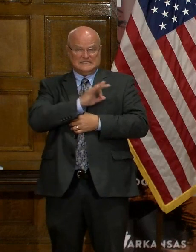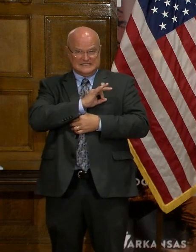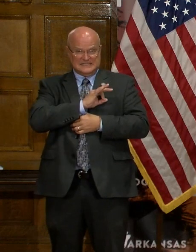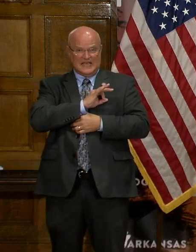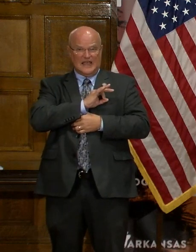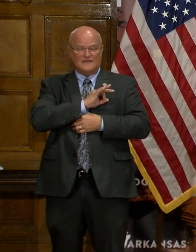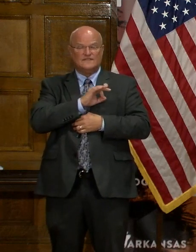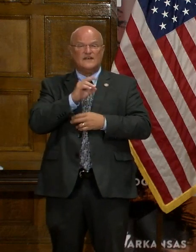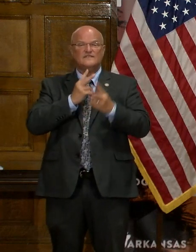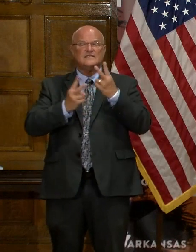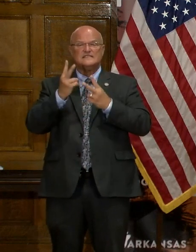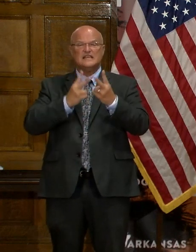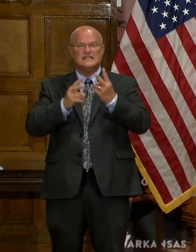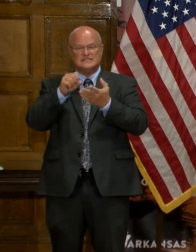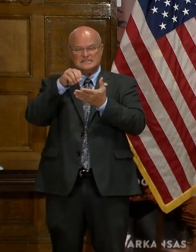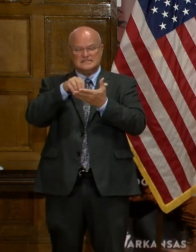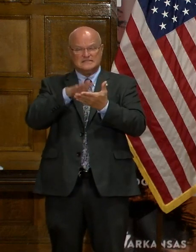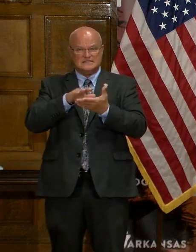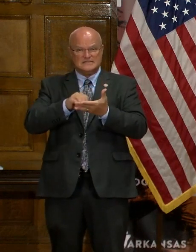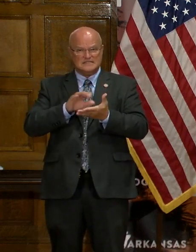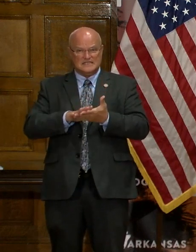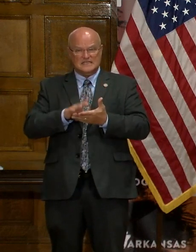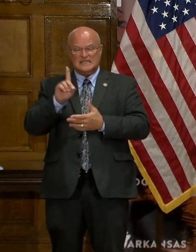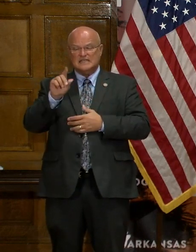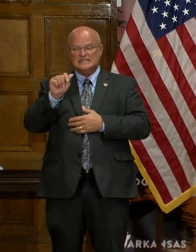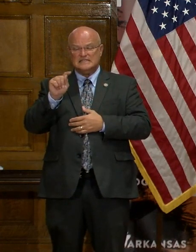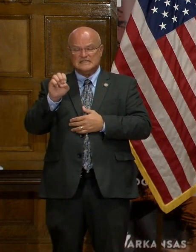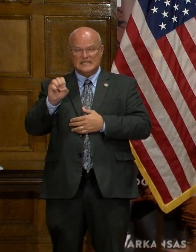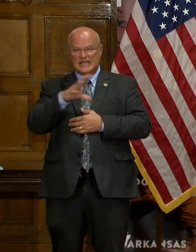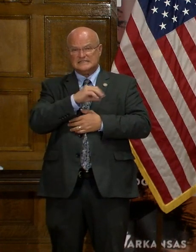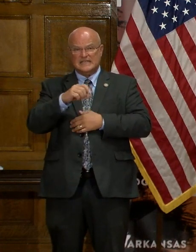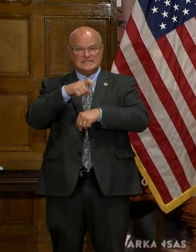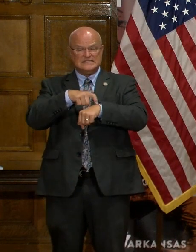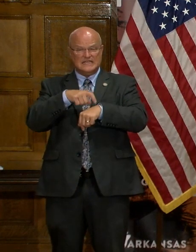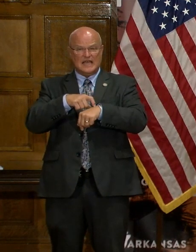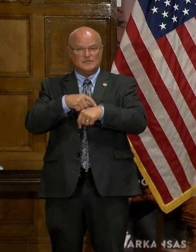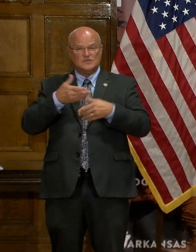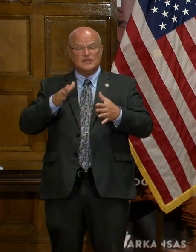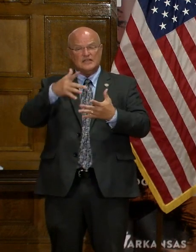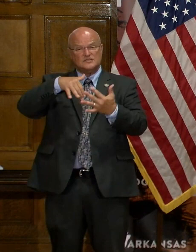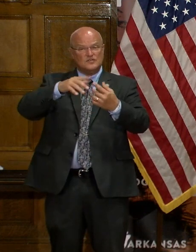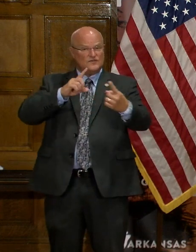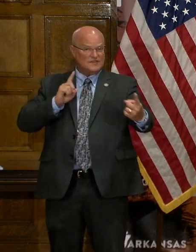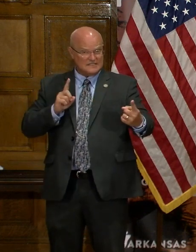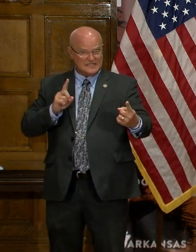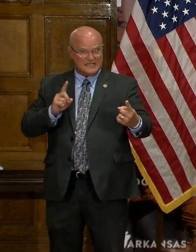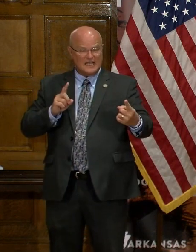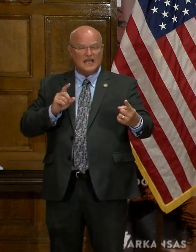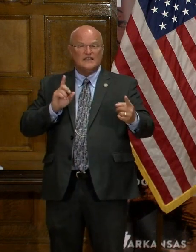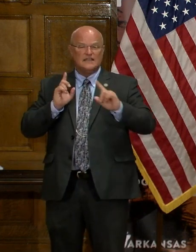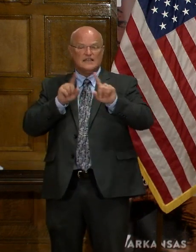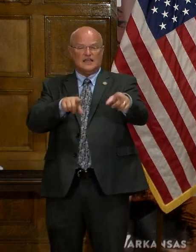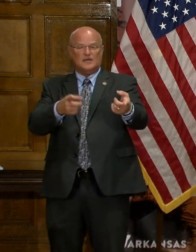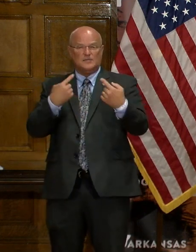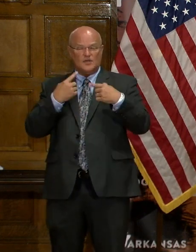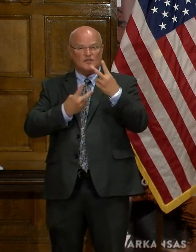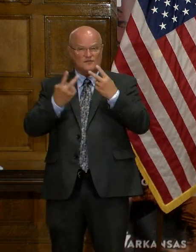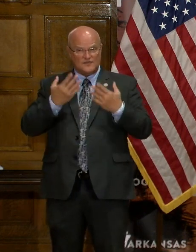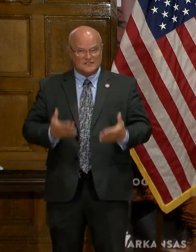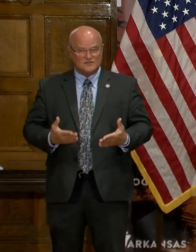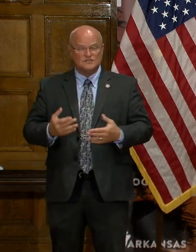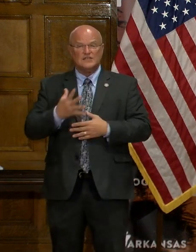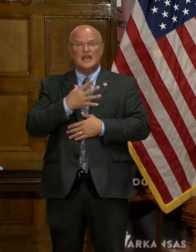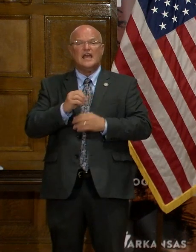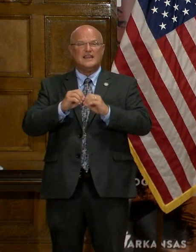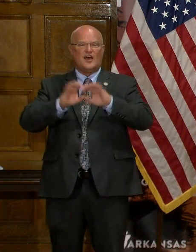dates and times to allow for distancing of visitors at our facilities, and